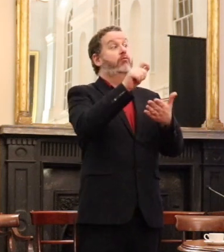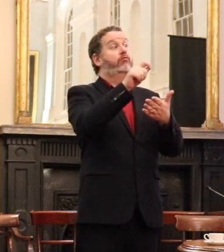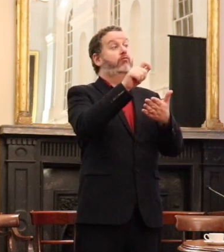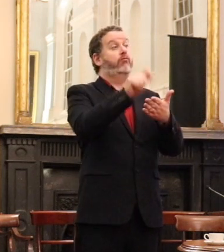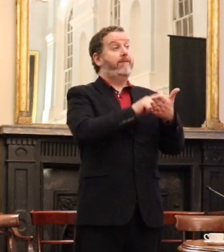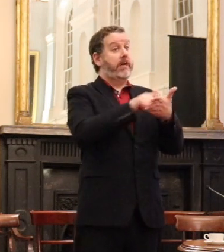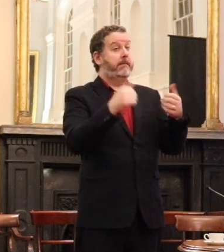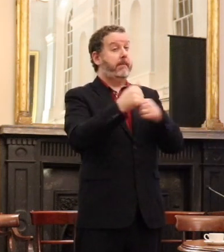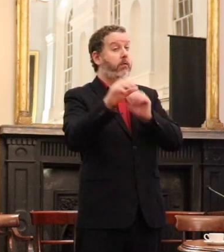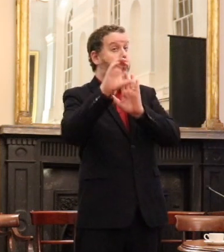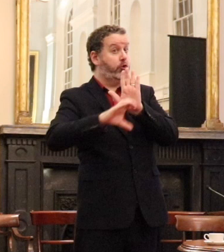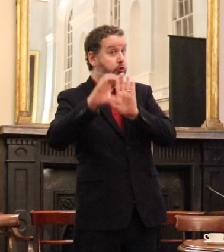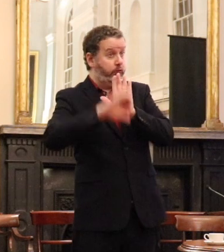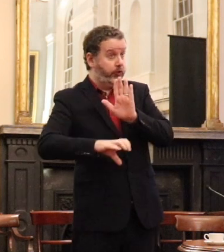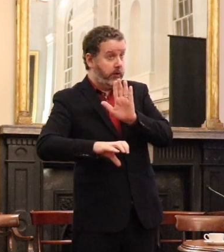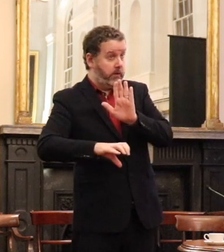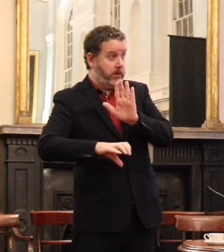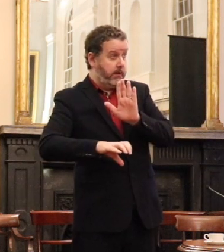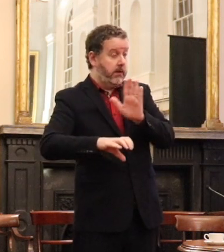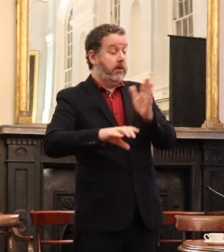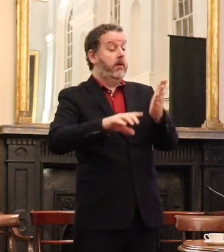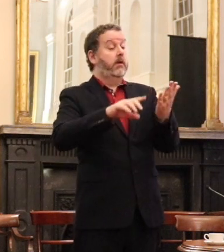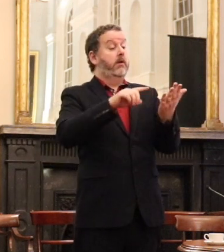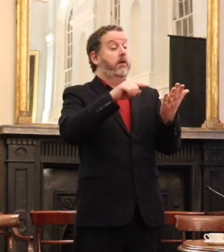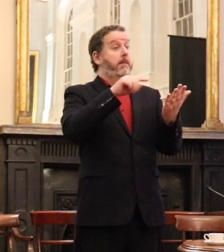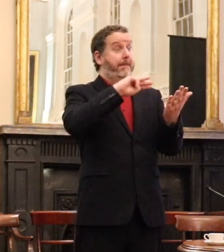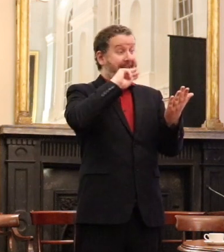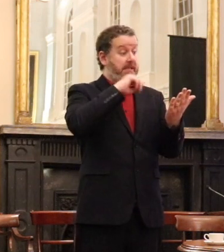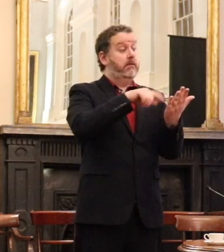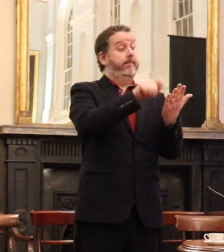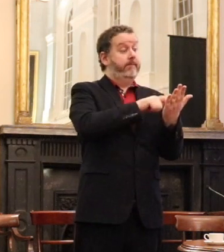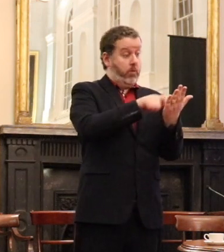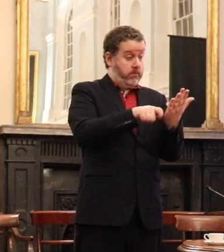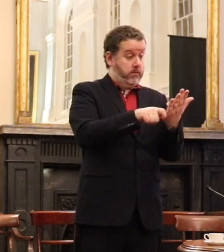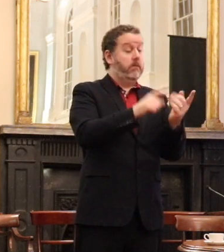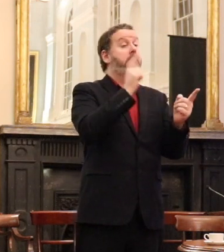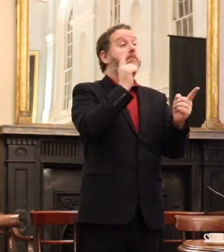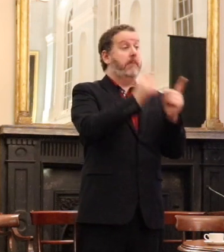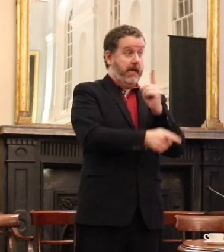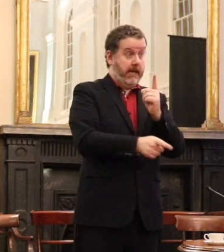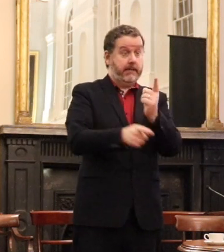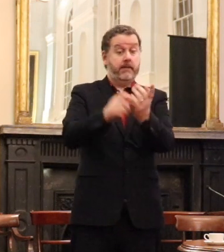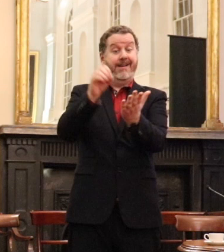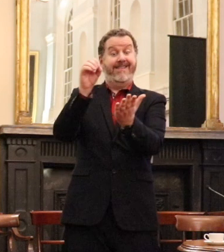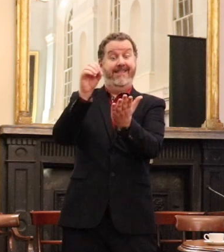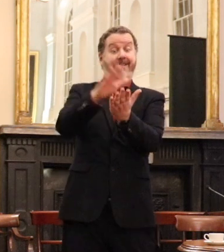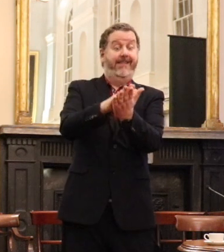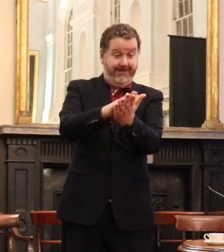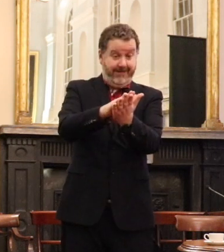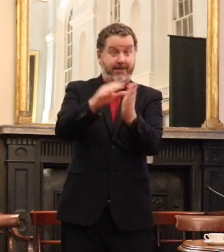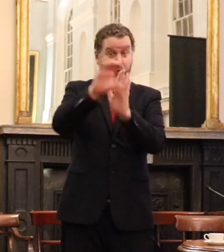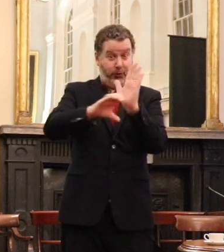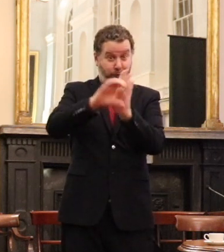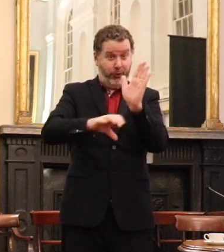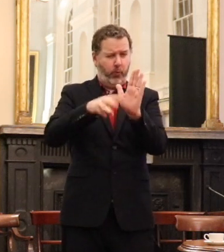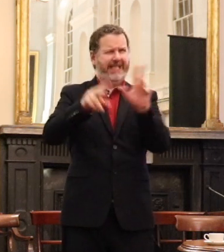is going to be ultimately a defining moment in progress in our republic you want